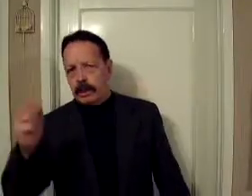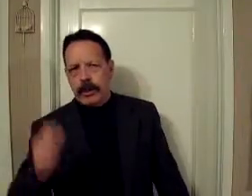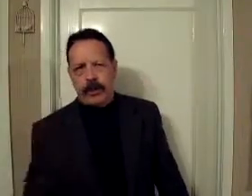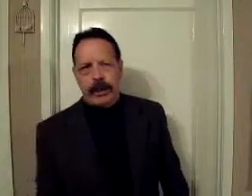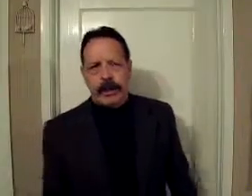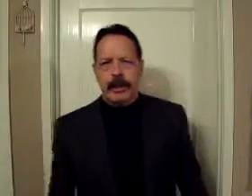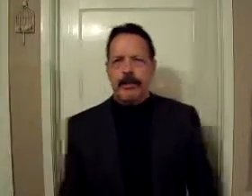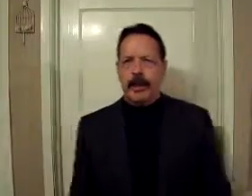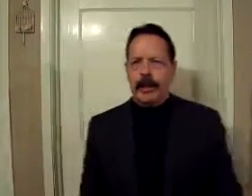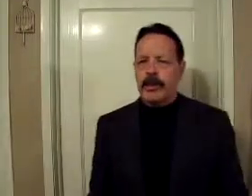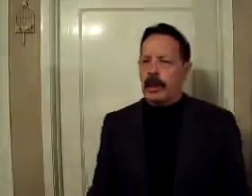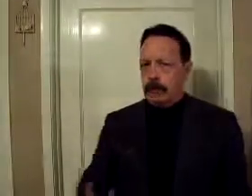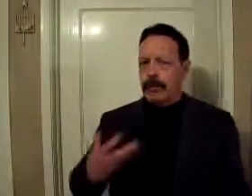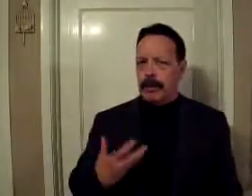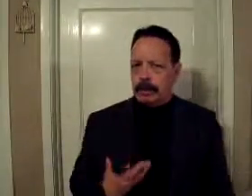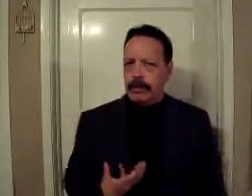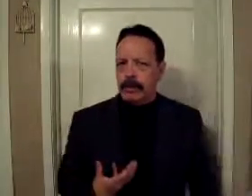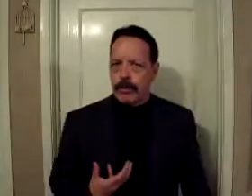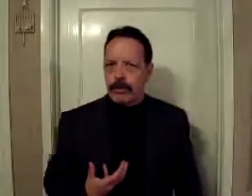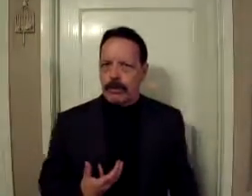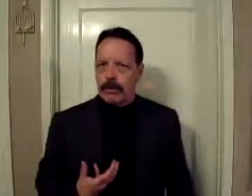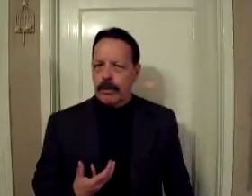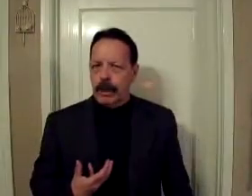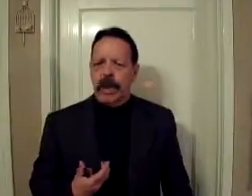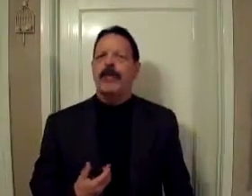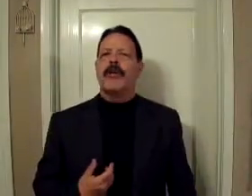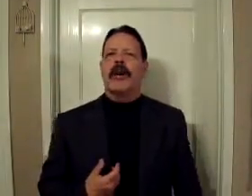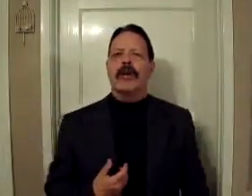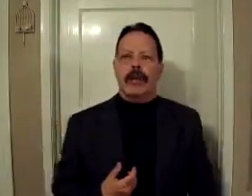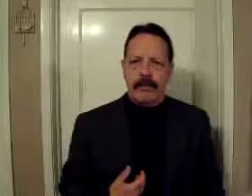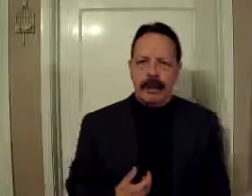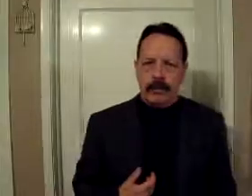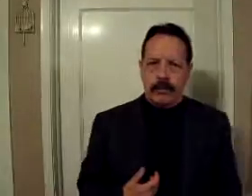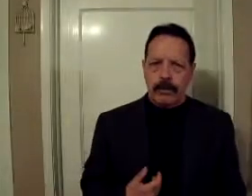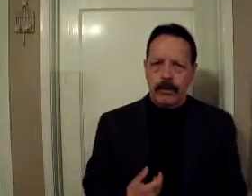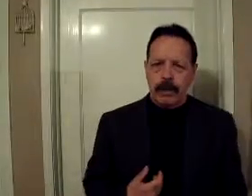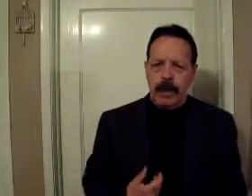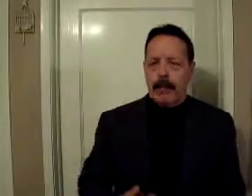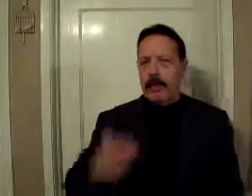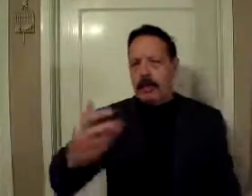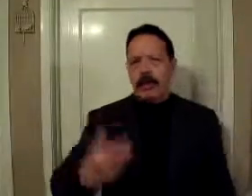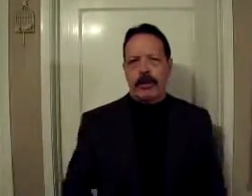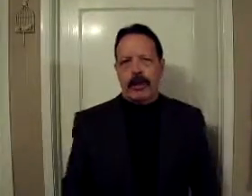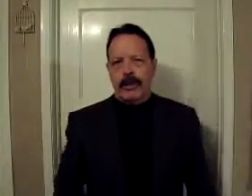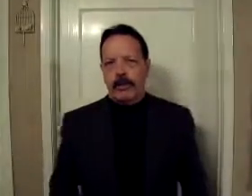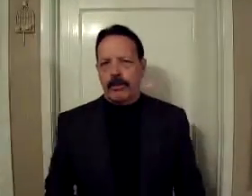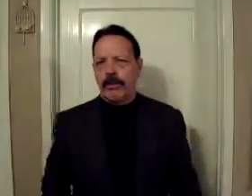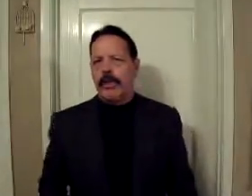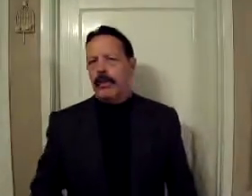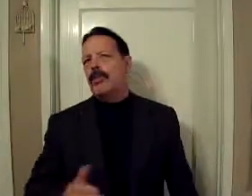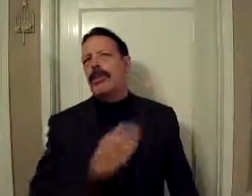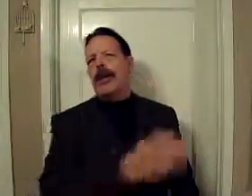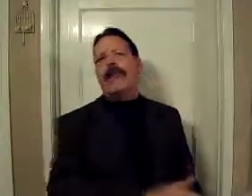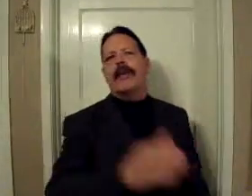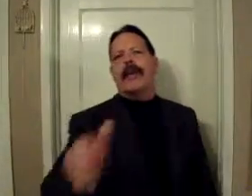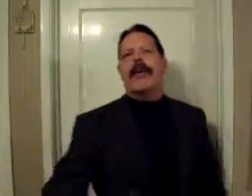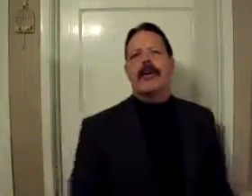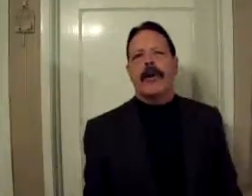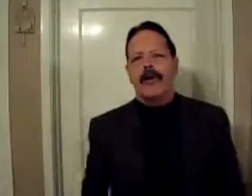security is because you believe the truth, and you are living the truth. And because you're living the truth, you will not be carried away